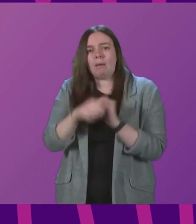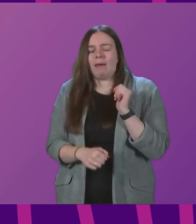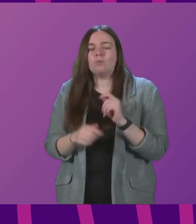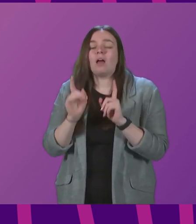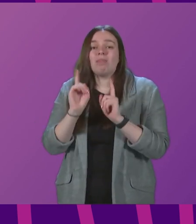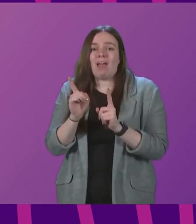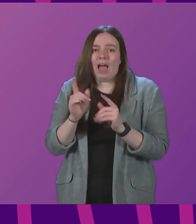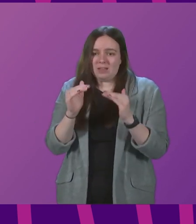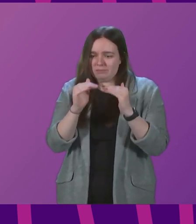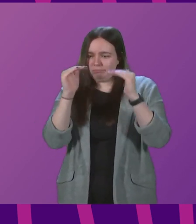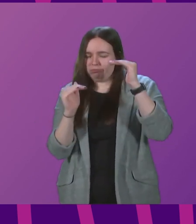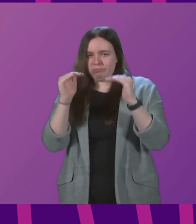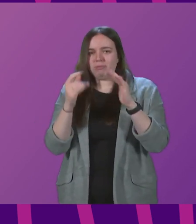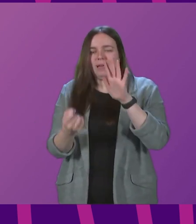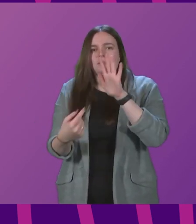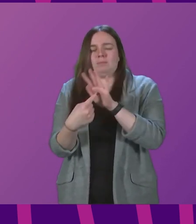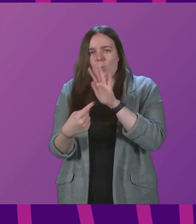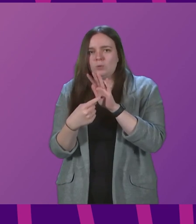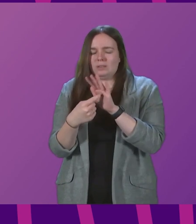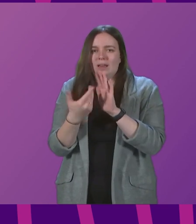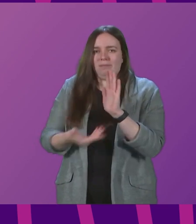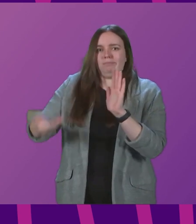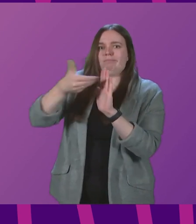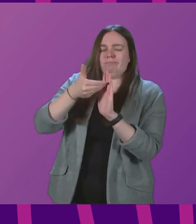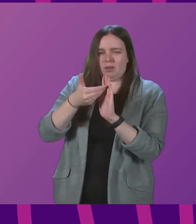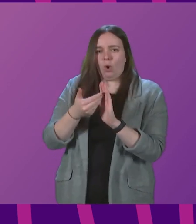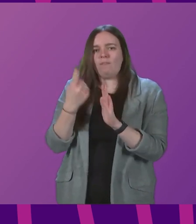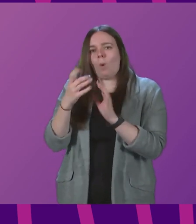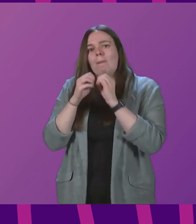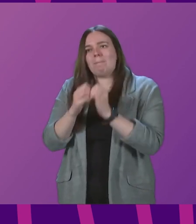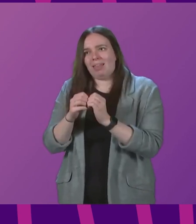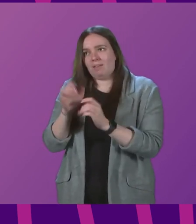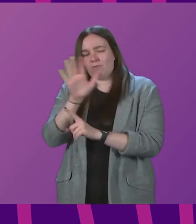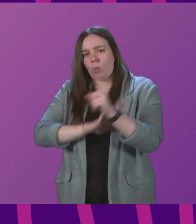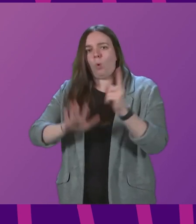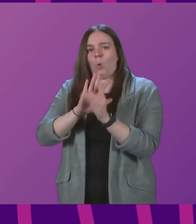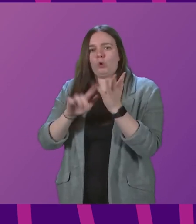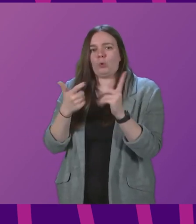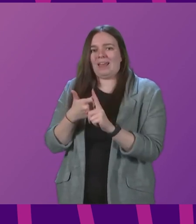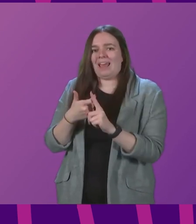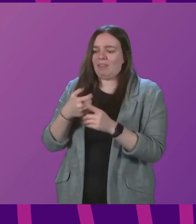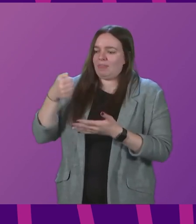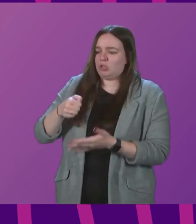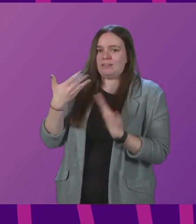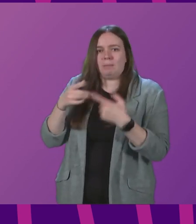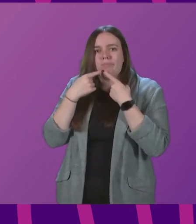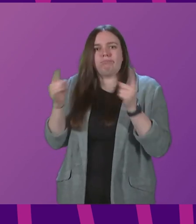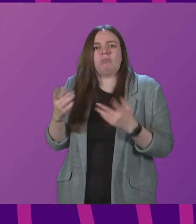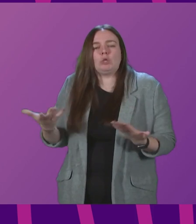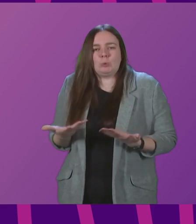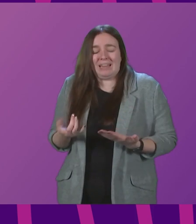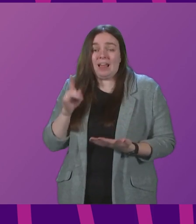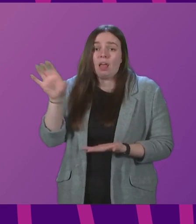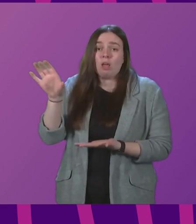That is proportionately, significantly in excess of the £1 for the whole UK that the Chancellor has announced today. These grants, the